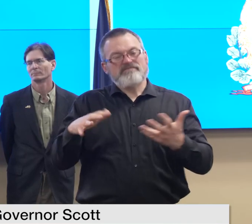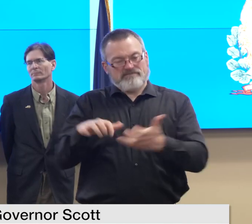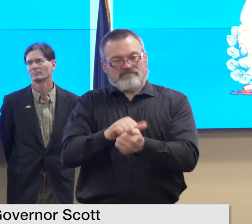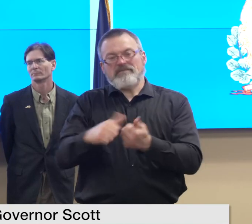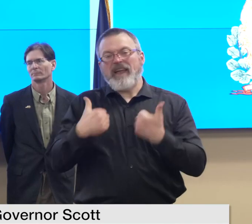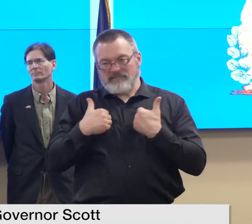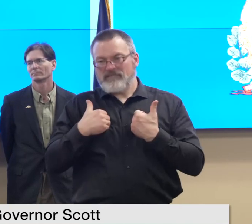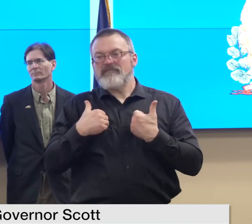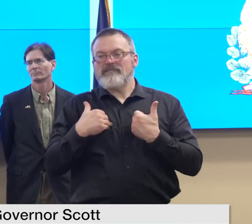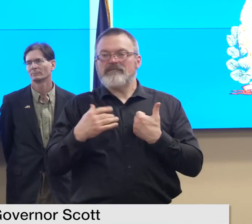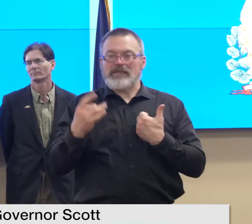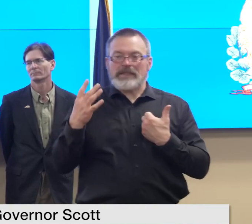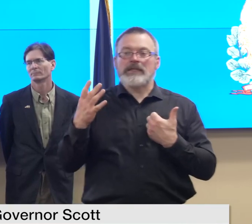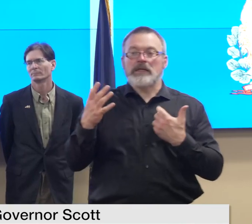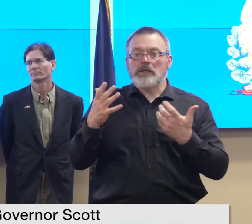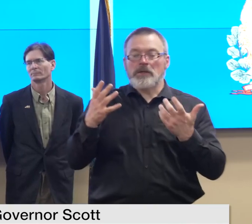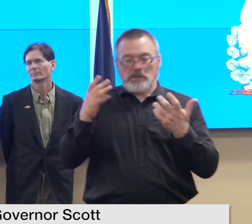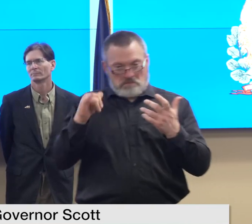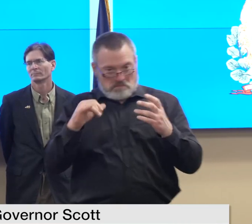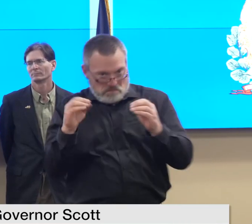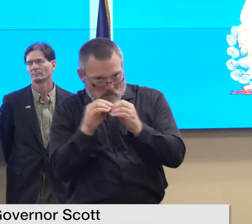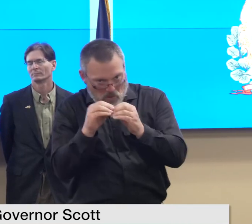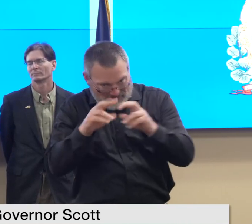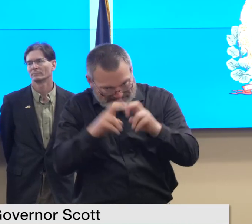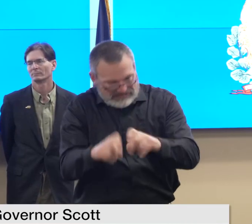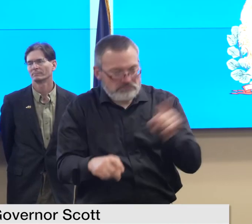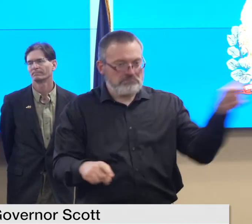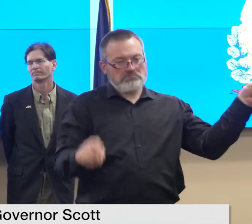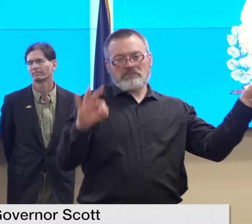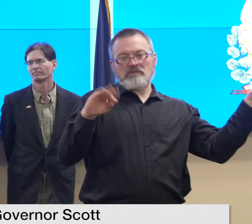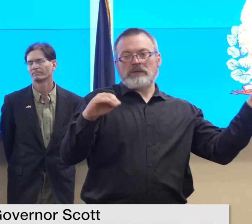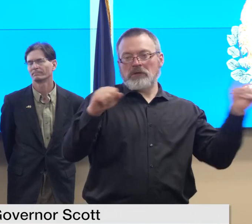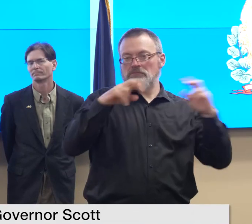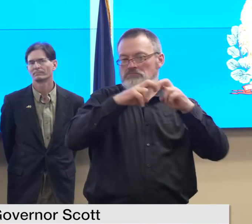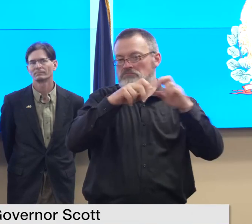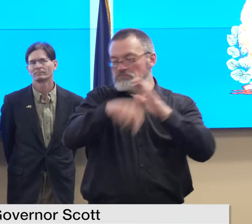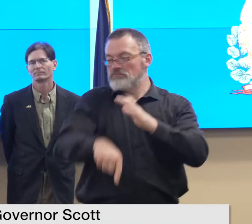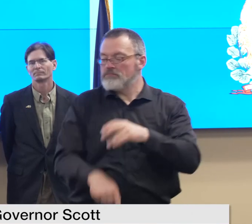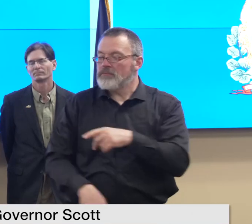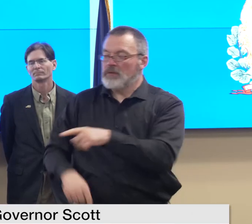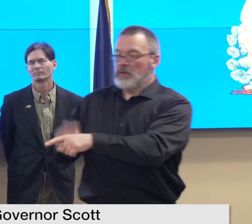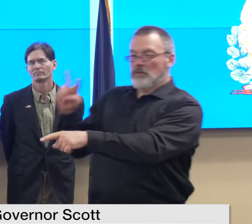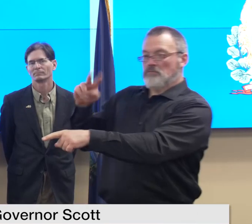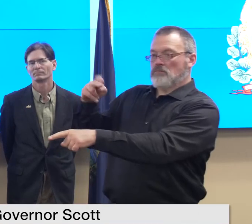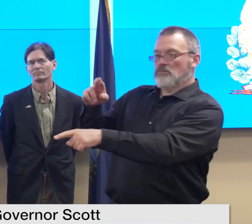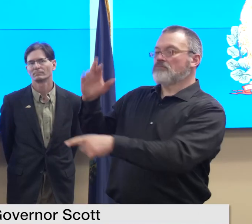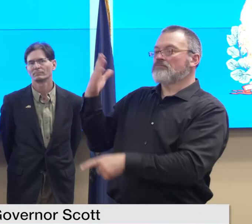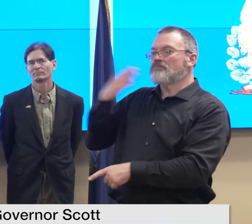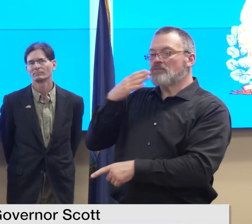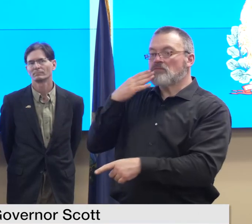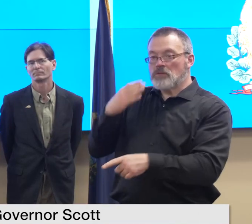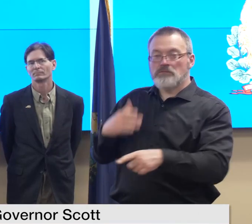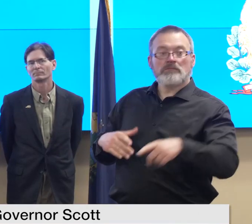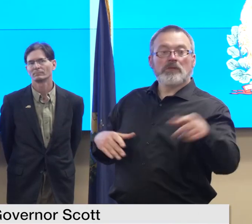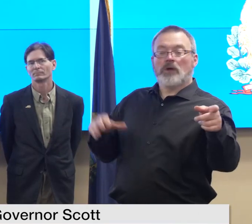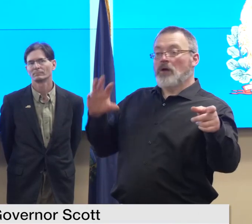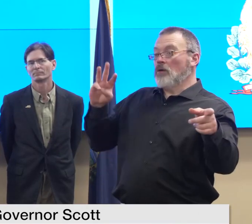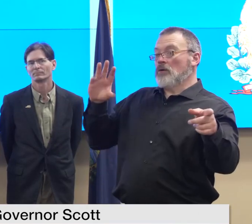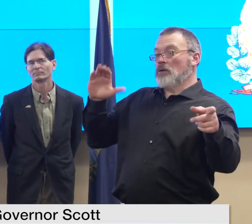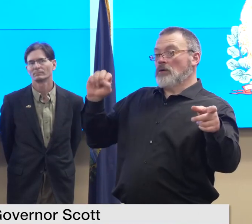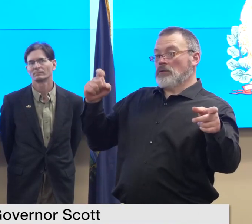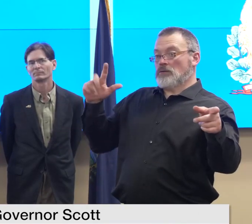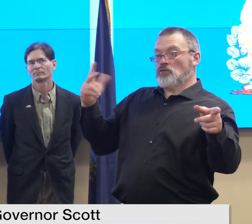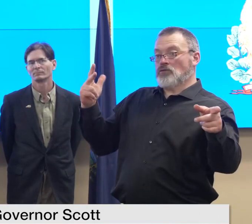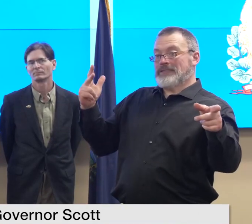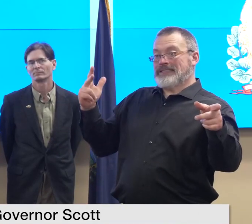with fema to work through the ia process does that mean like 150 individuals